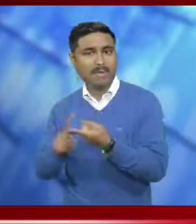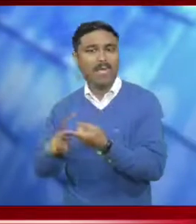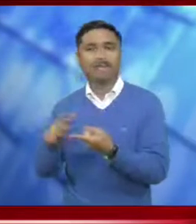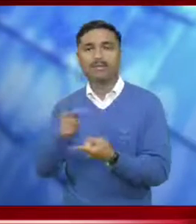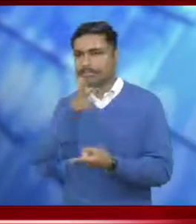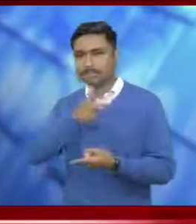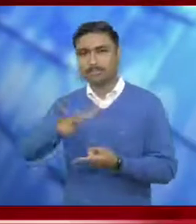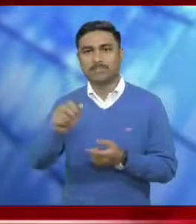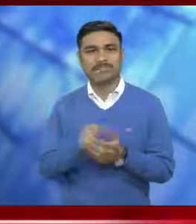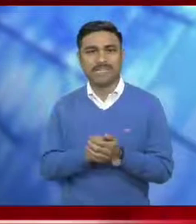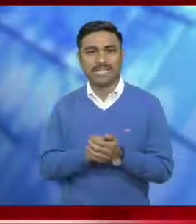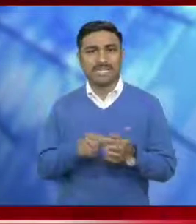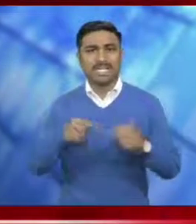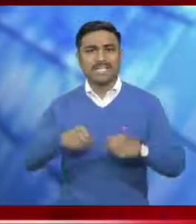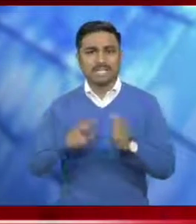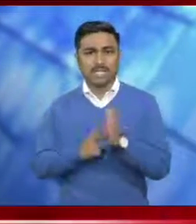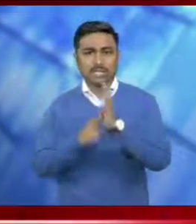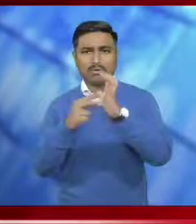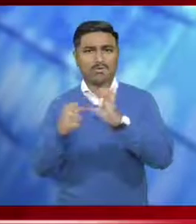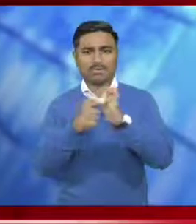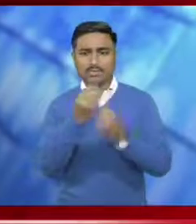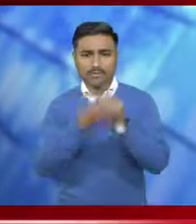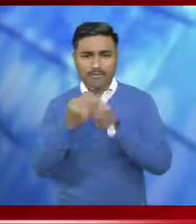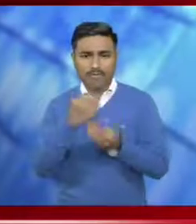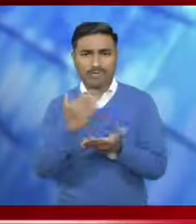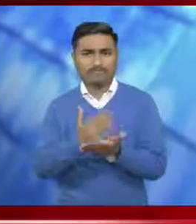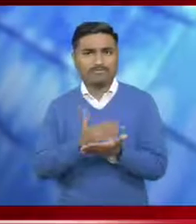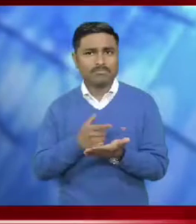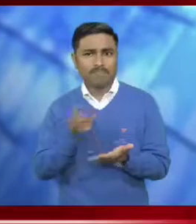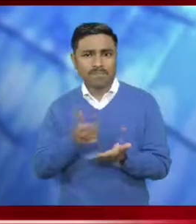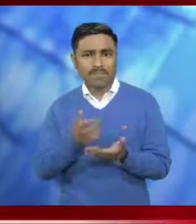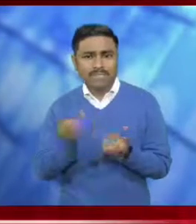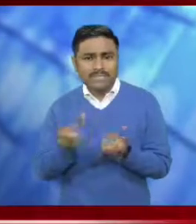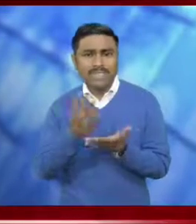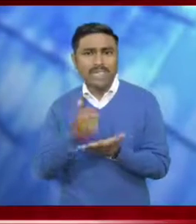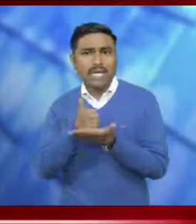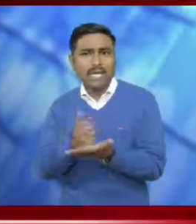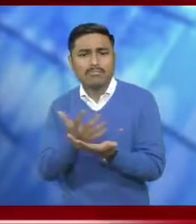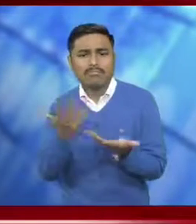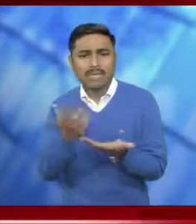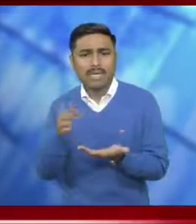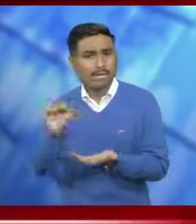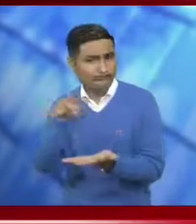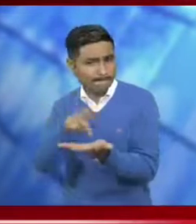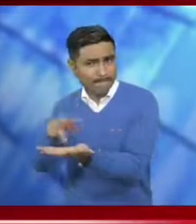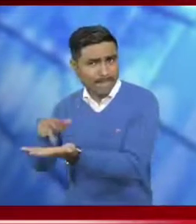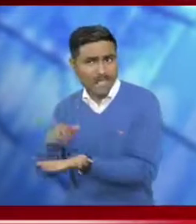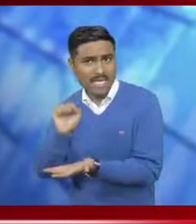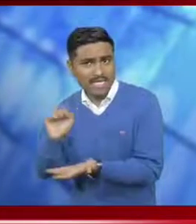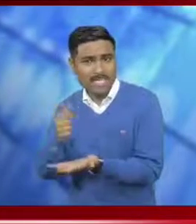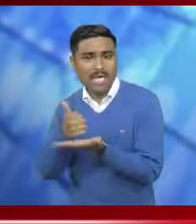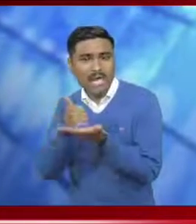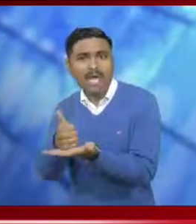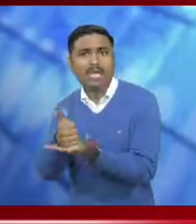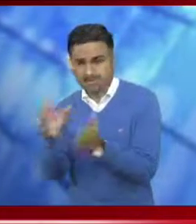stability for the first time. The North East Food Show is actually a venture to globalise local food items